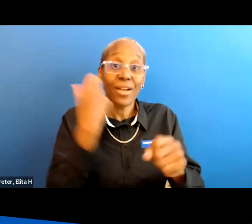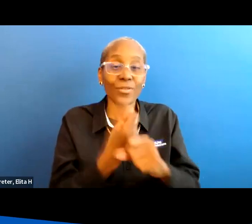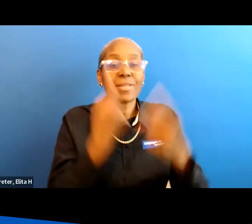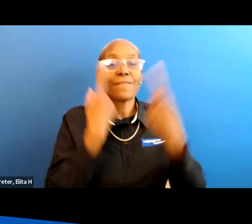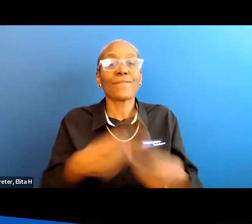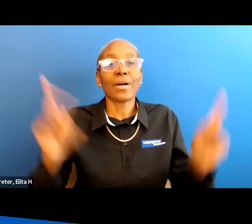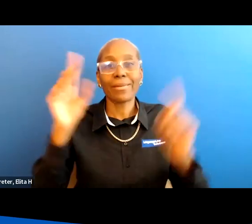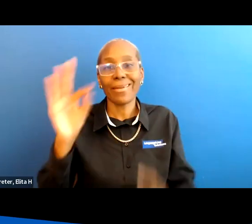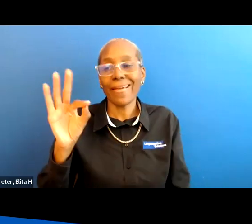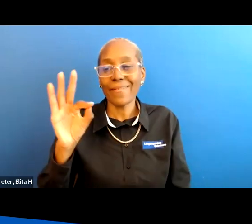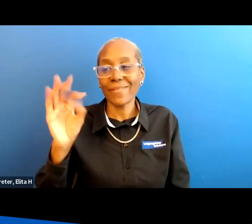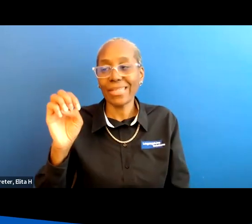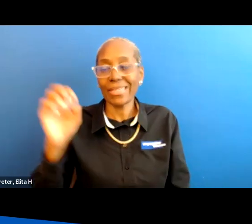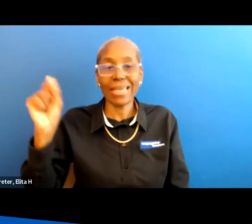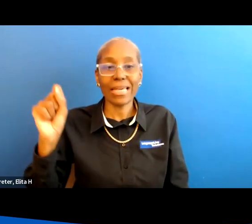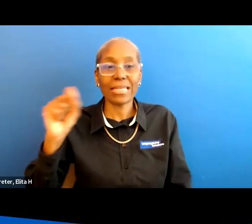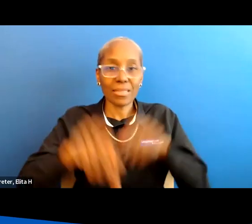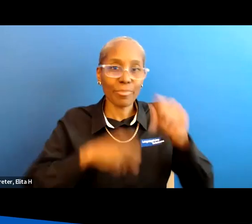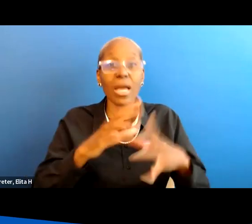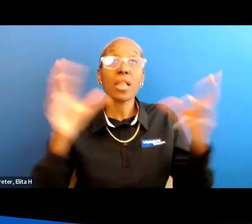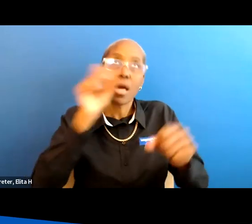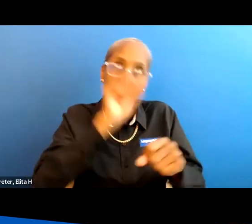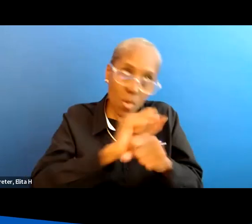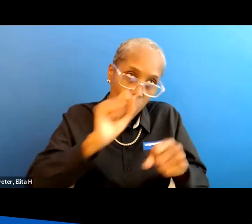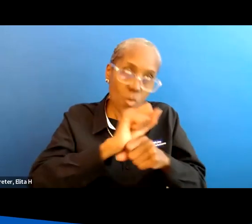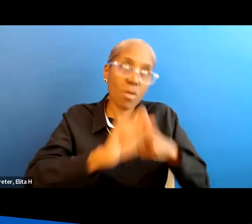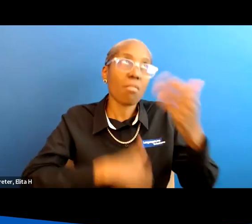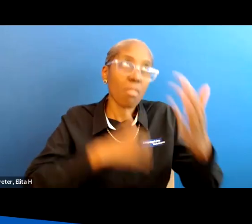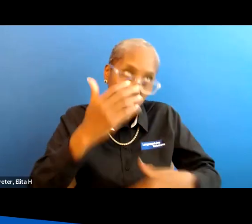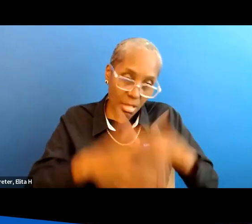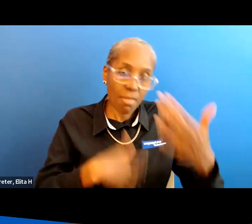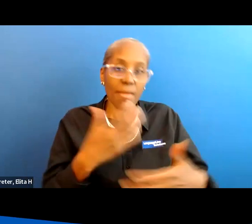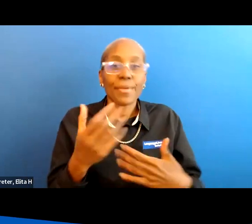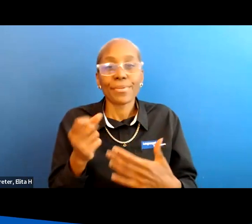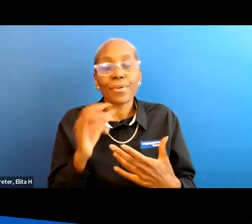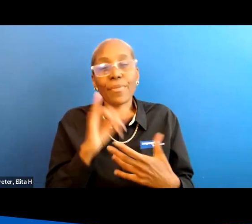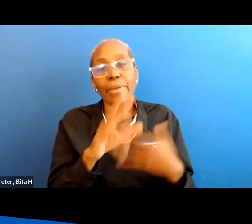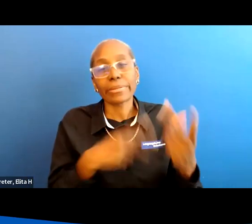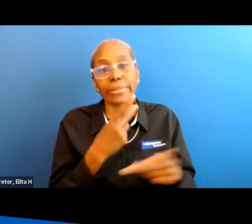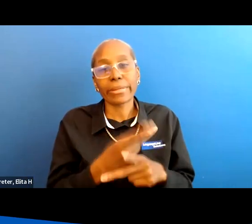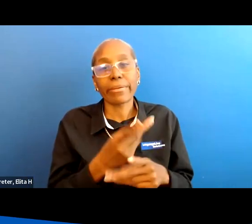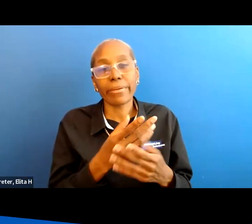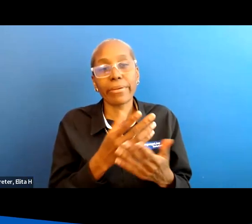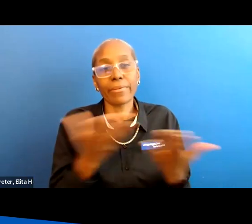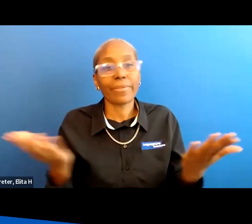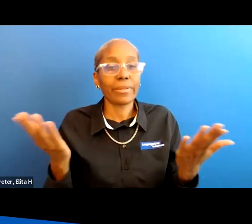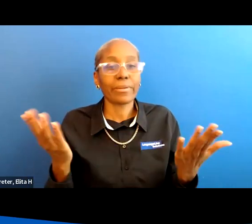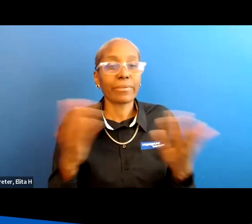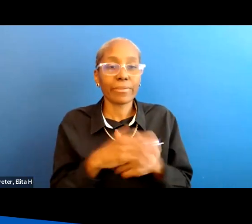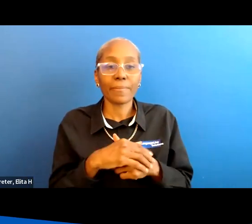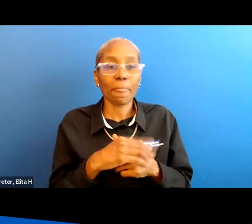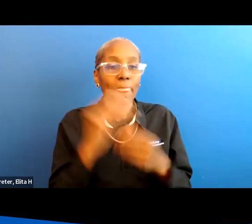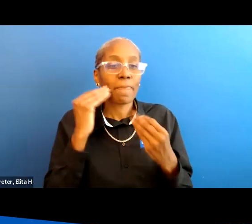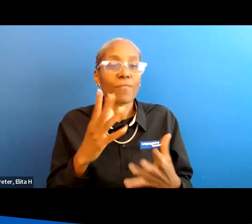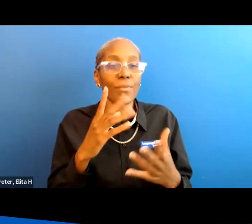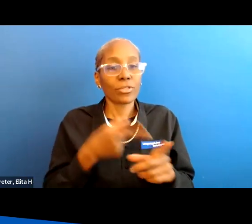bike that he wanted but it was a lot of work getting there so you know those are the kind of uh things that um the